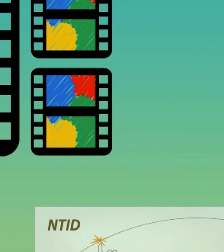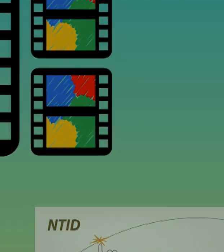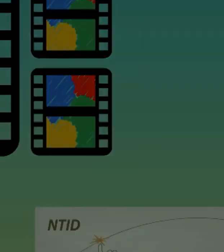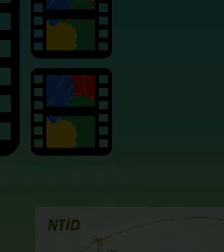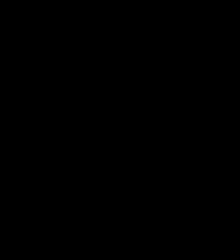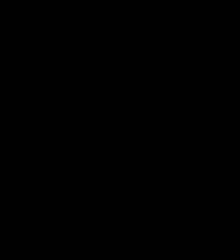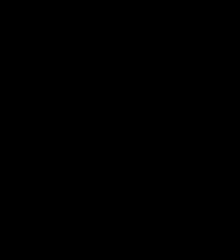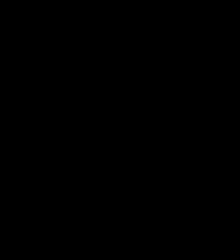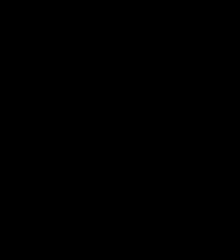Thank You